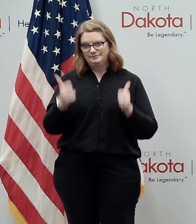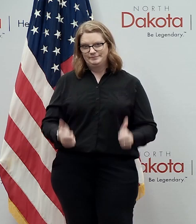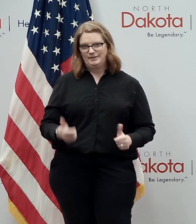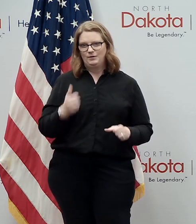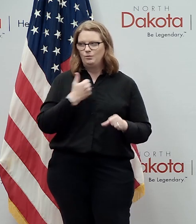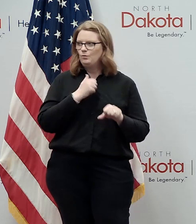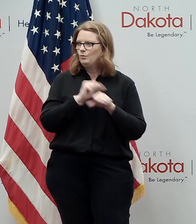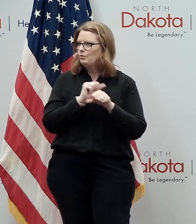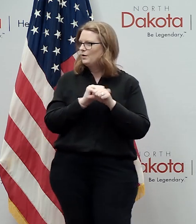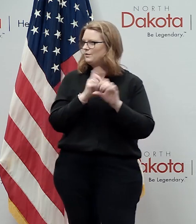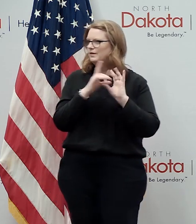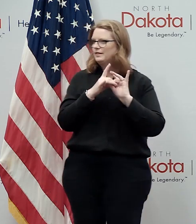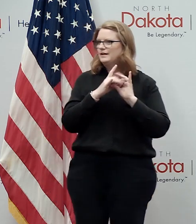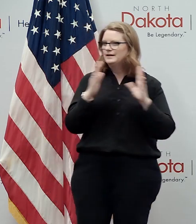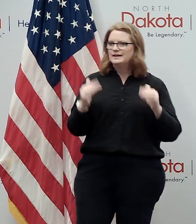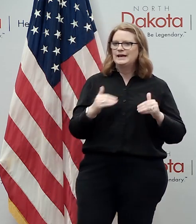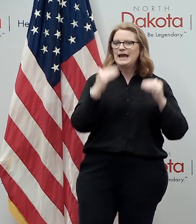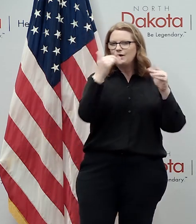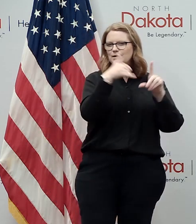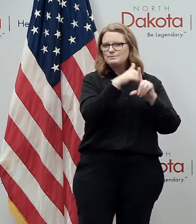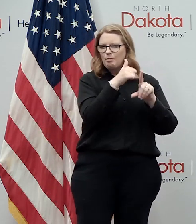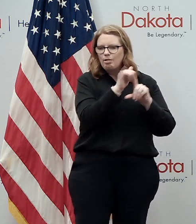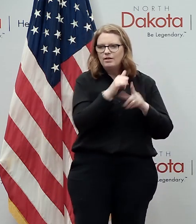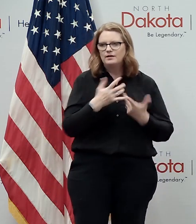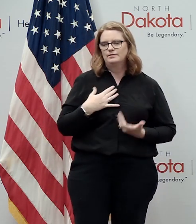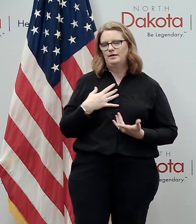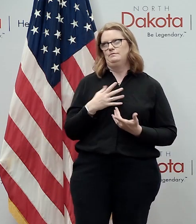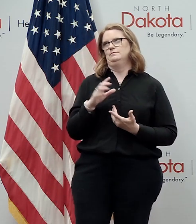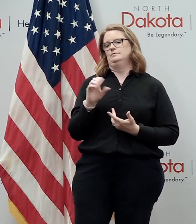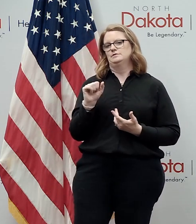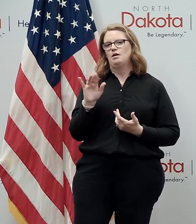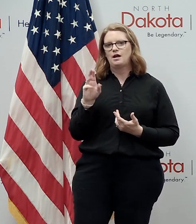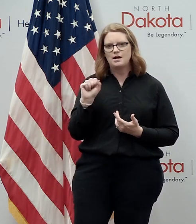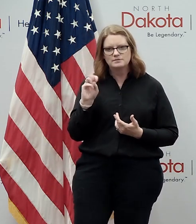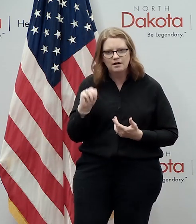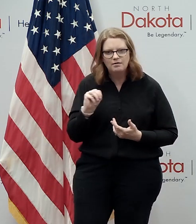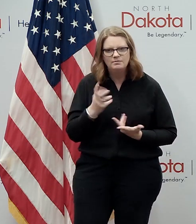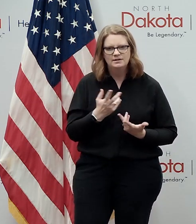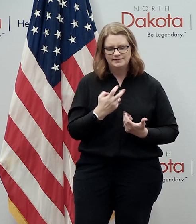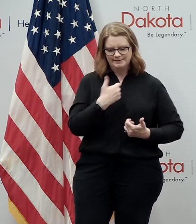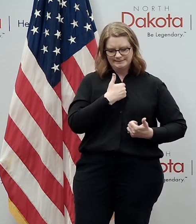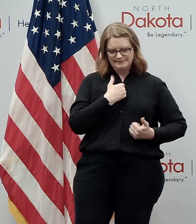relations increased bullying sarcasm negativity self-doubt